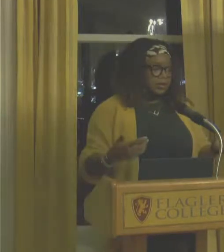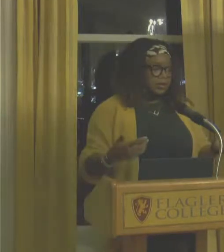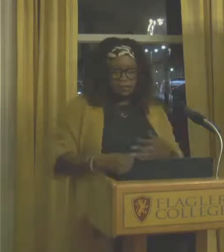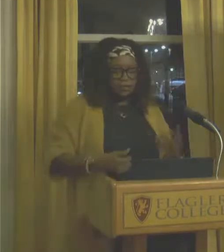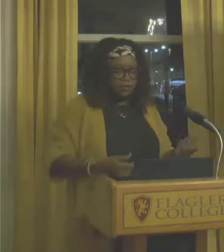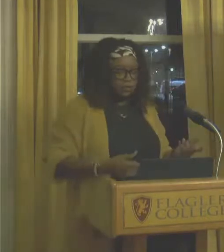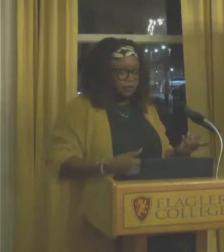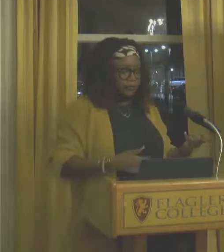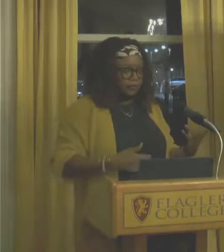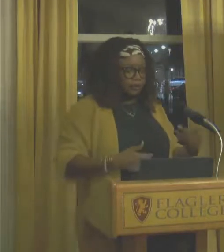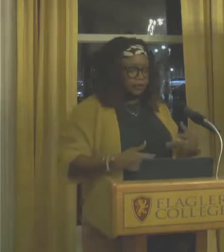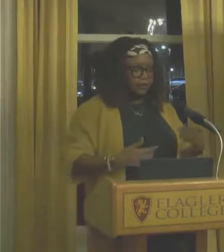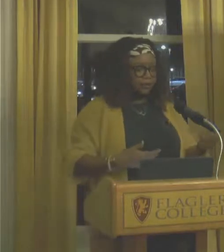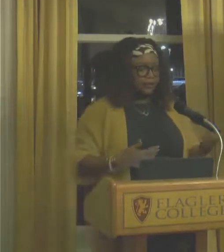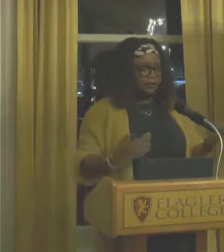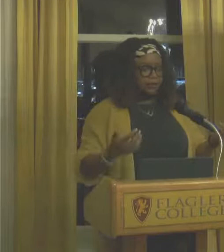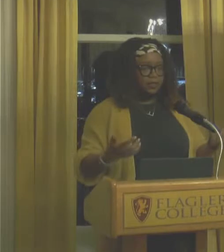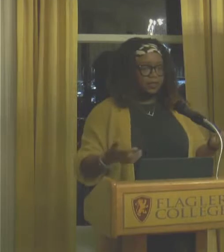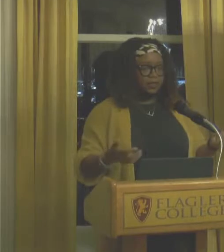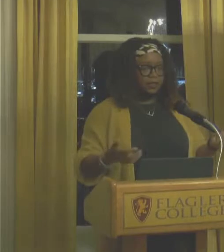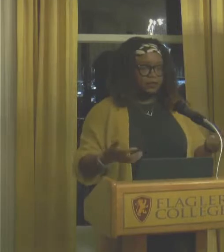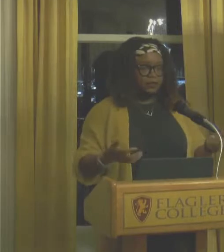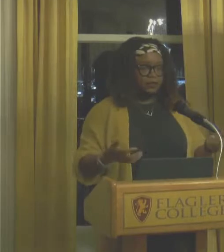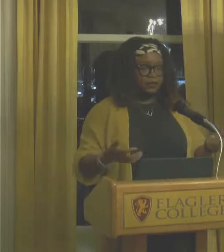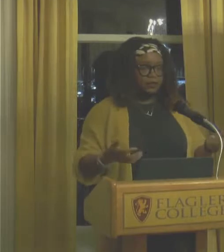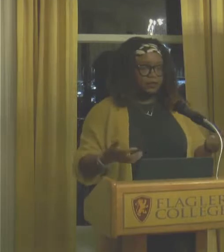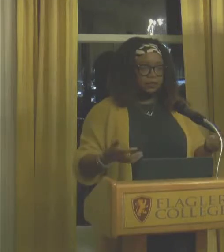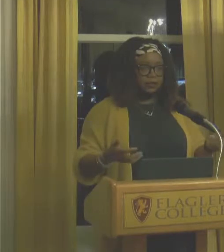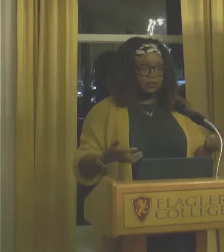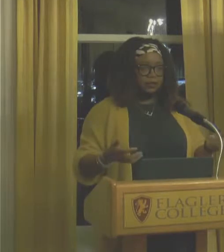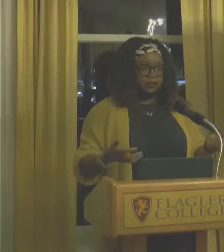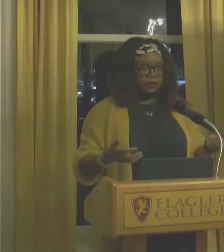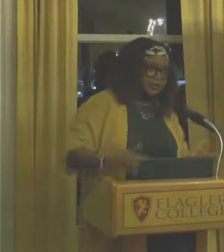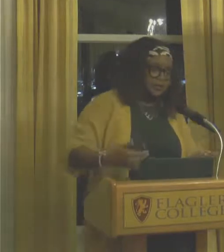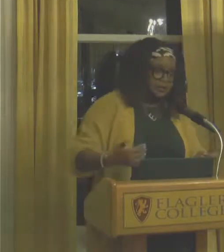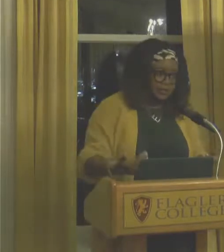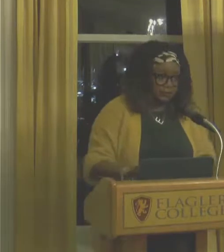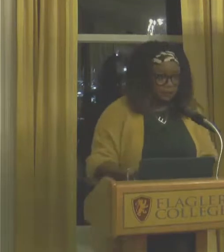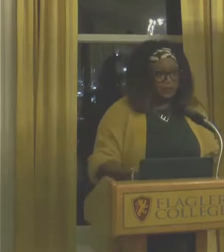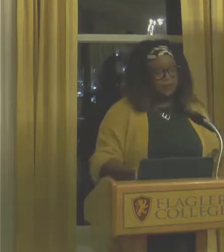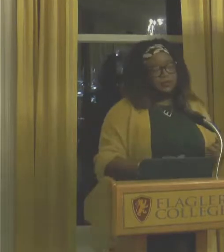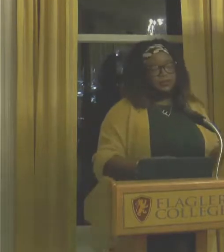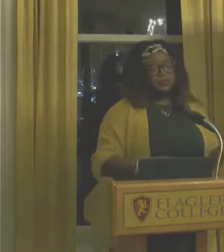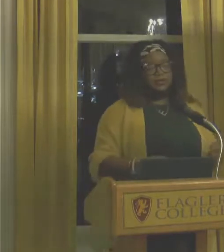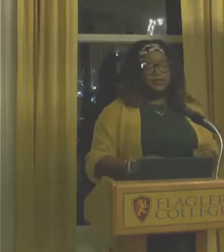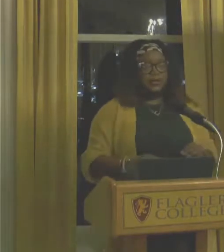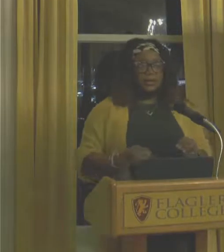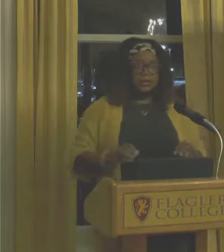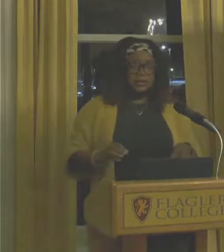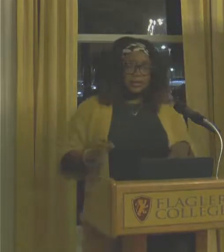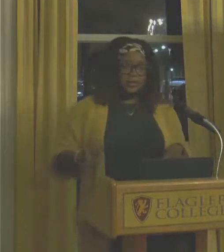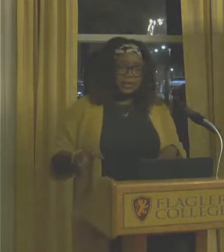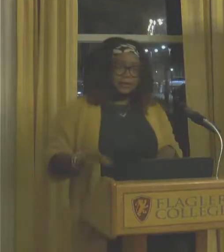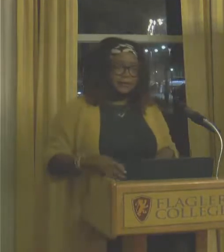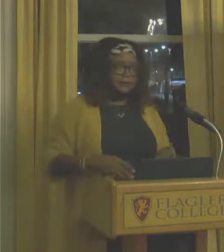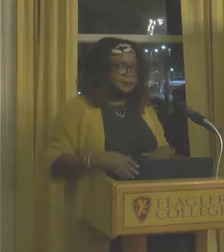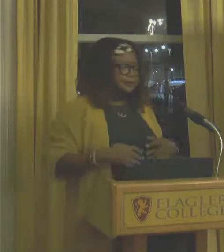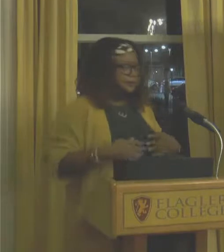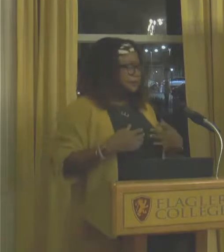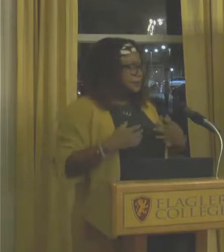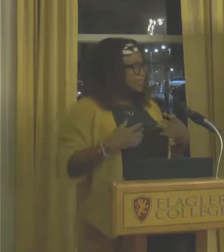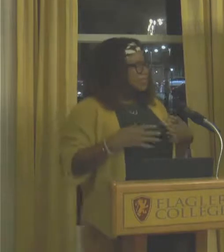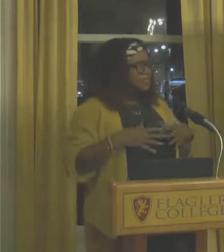in school. They were doing the play Four Colored Girls Who Have Considered Suicide When the Rainbow Is Enough, which was written by Intozaki Shange.